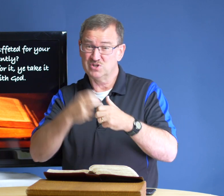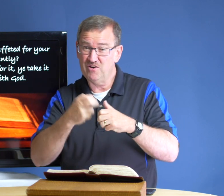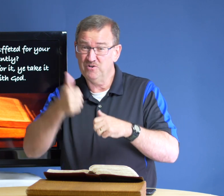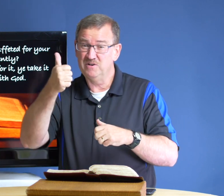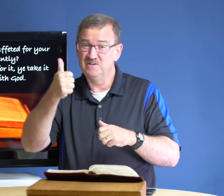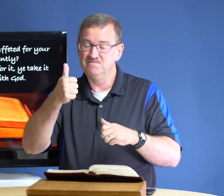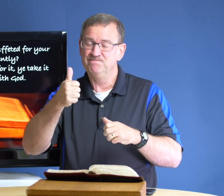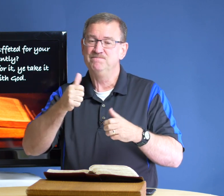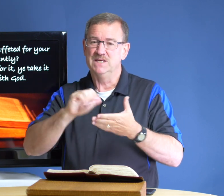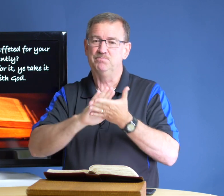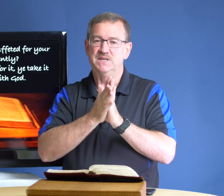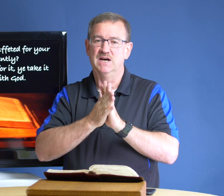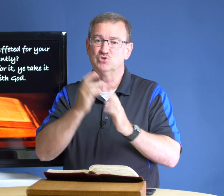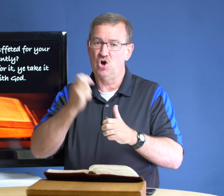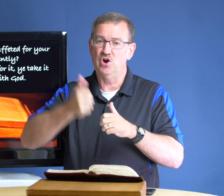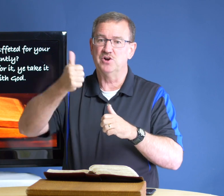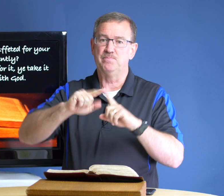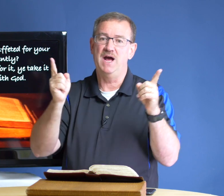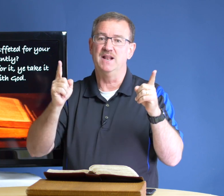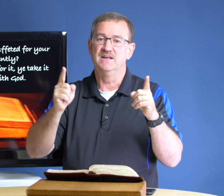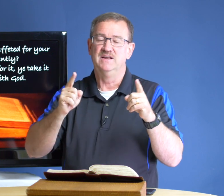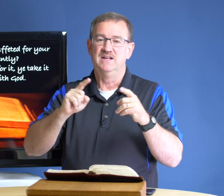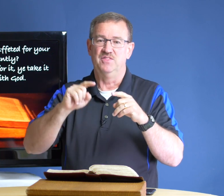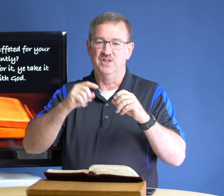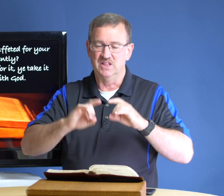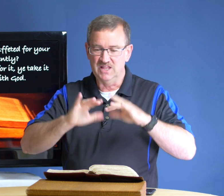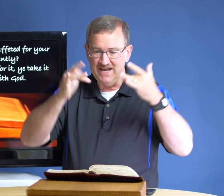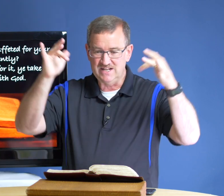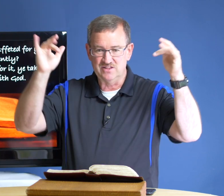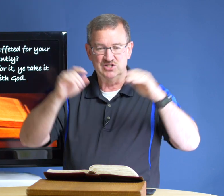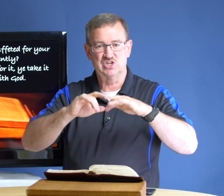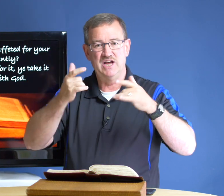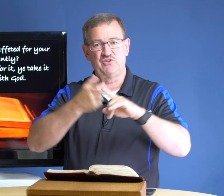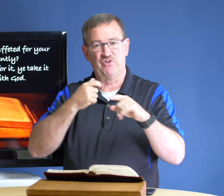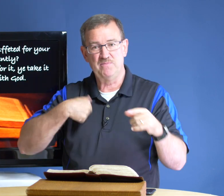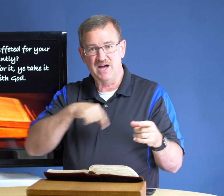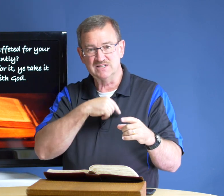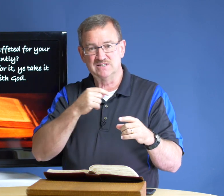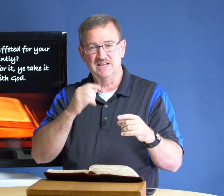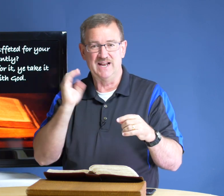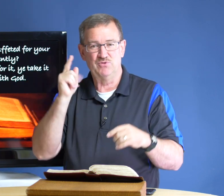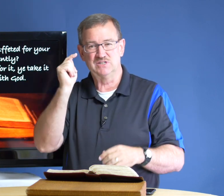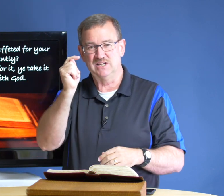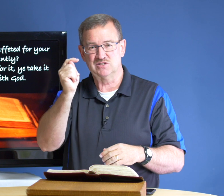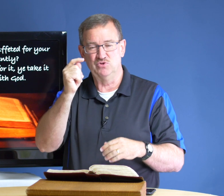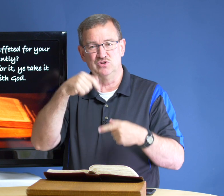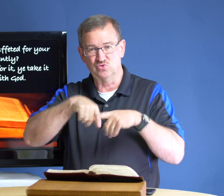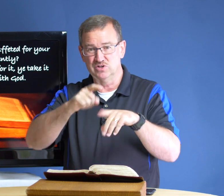tougher it becomes harder but the light that shines from us in our testimony during